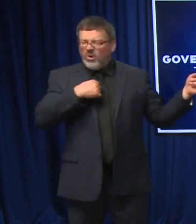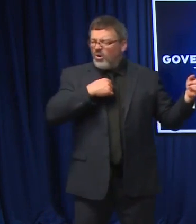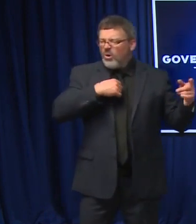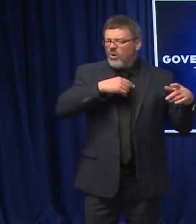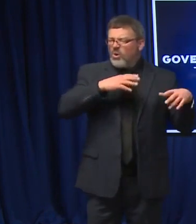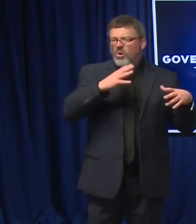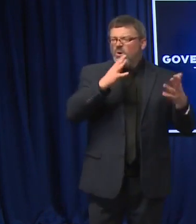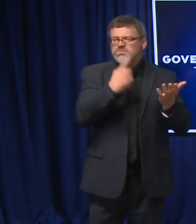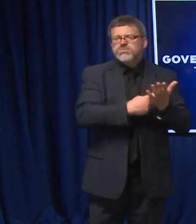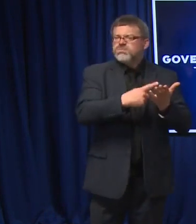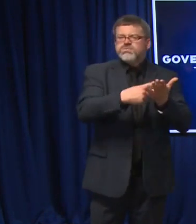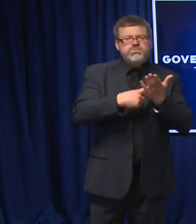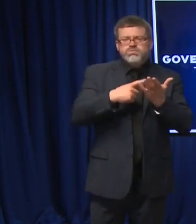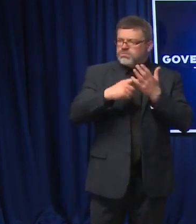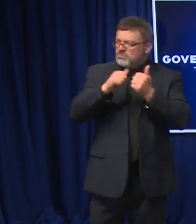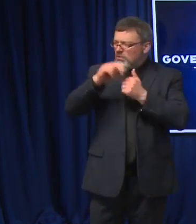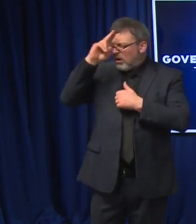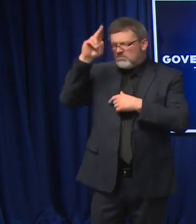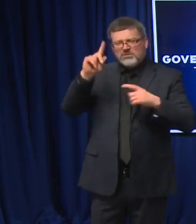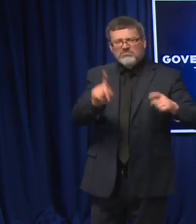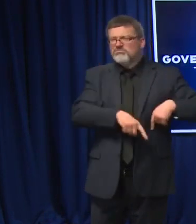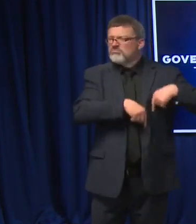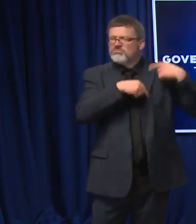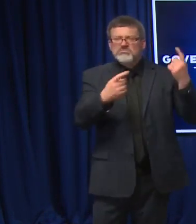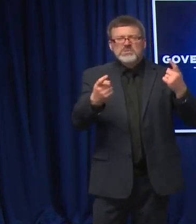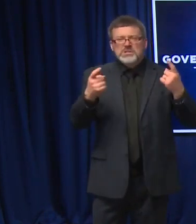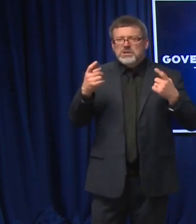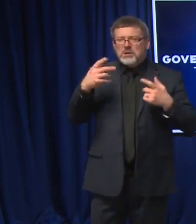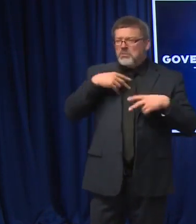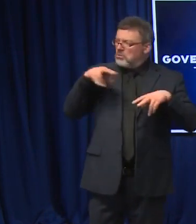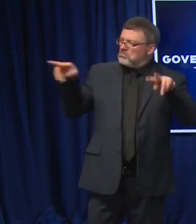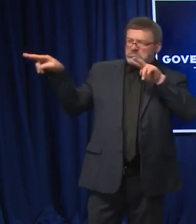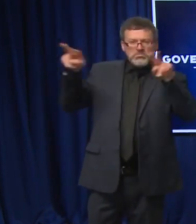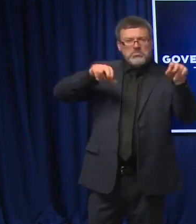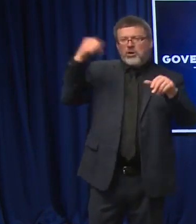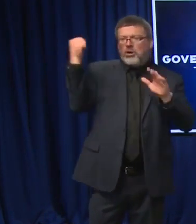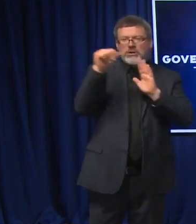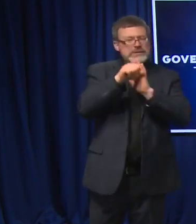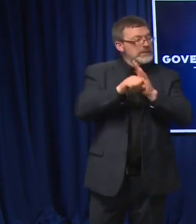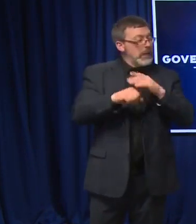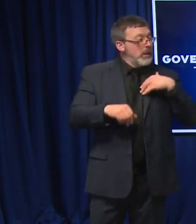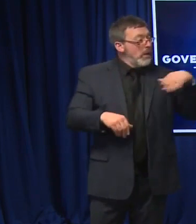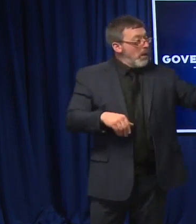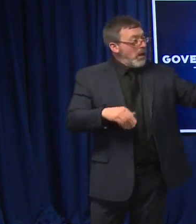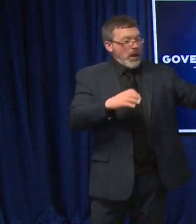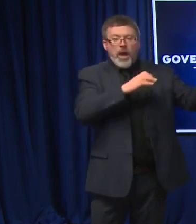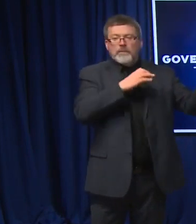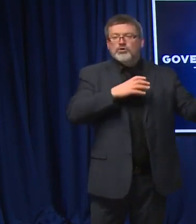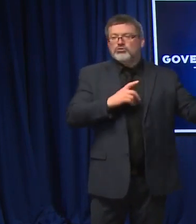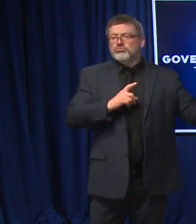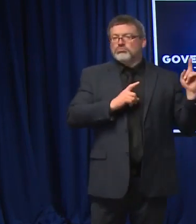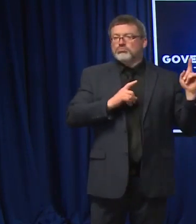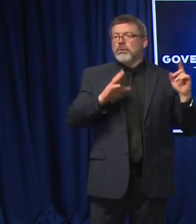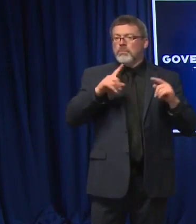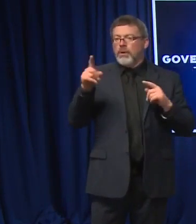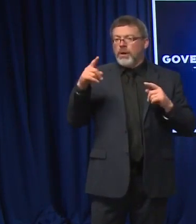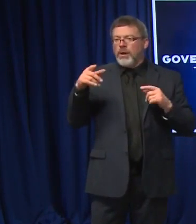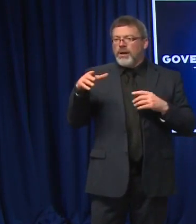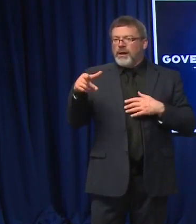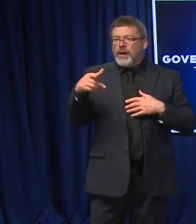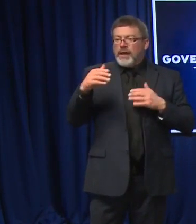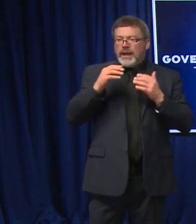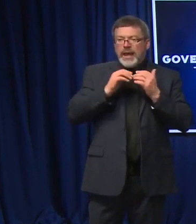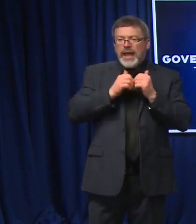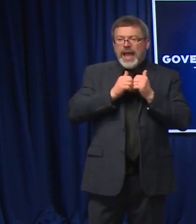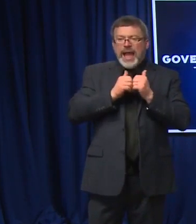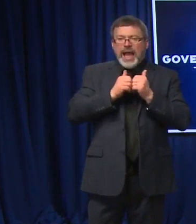they could be implemented, looking at what other states have been doing. No, come on up, Commissioner. What other states have been doing to allow their National Guard to implement, and we just want